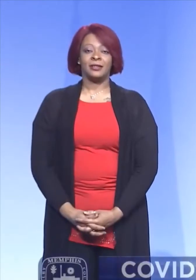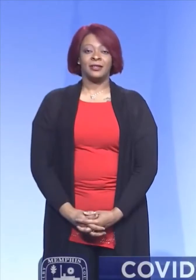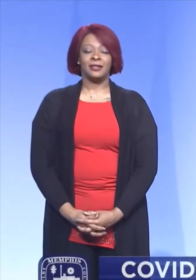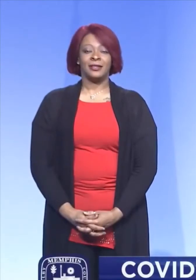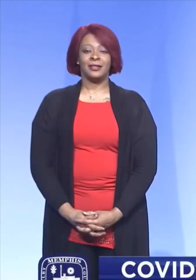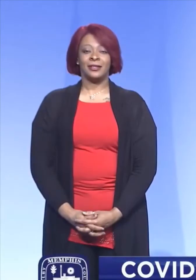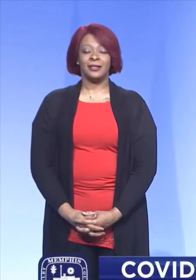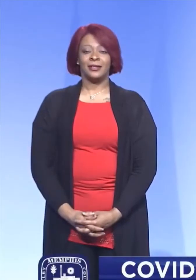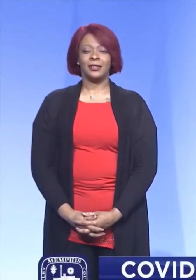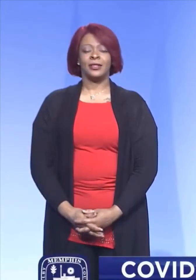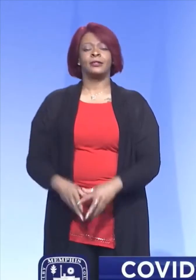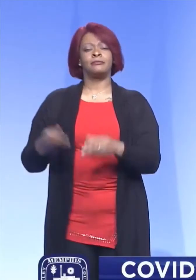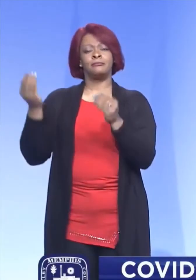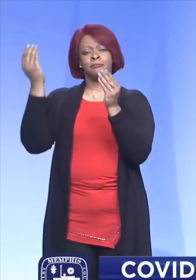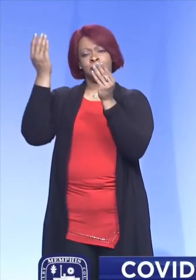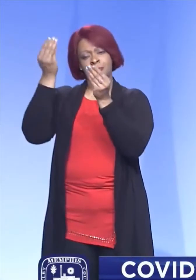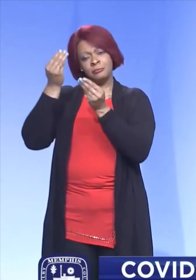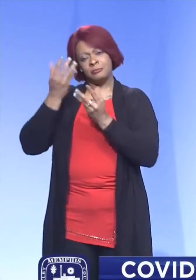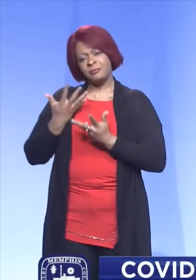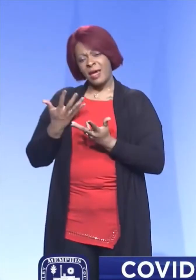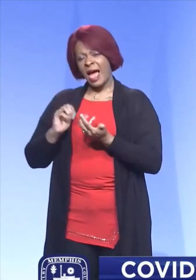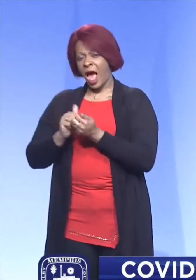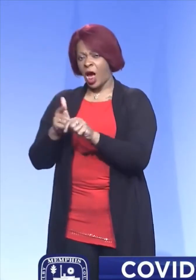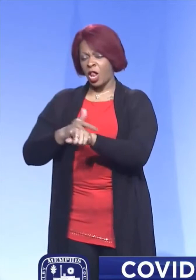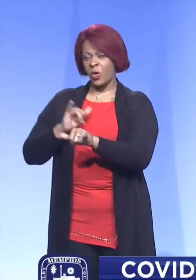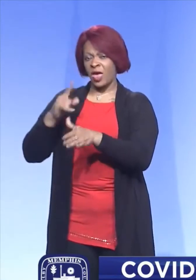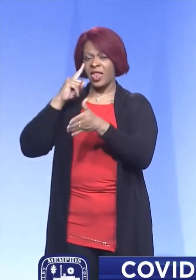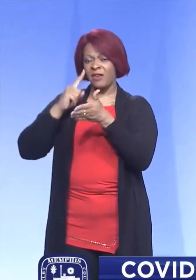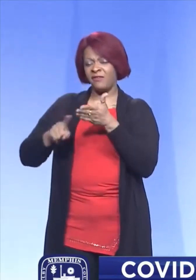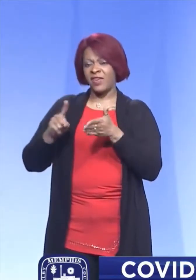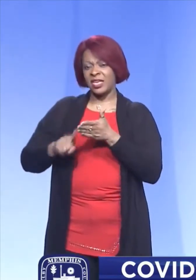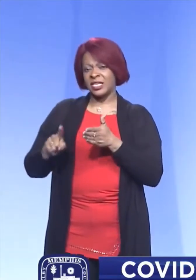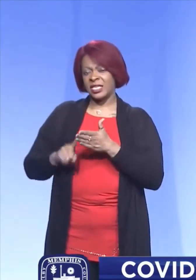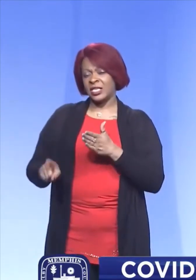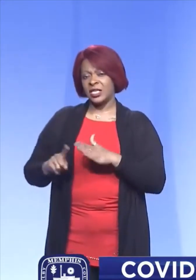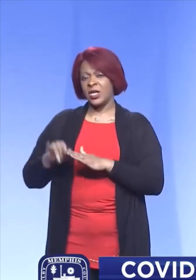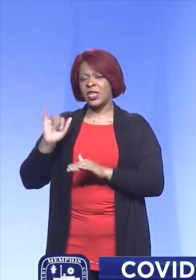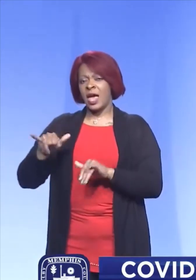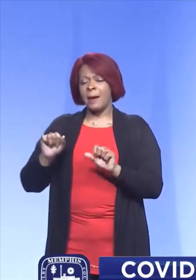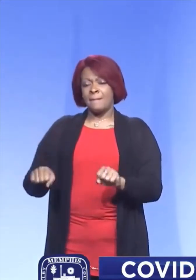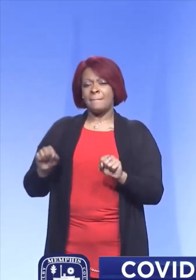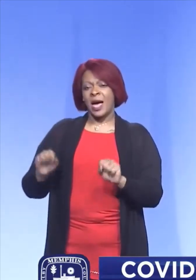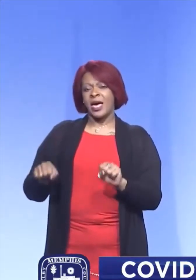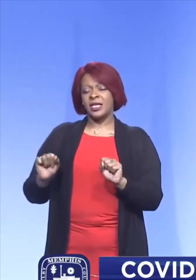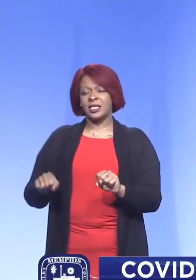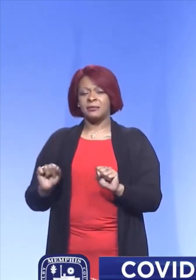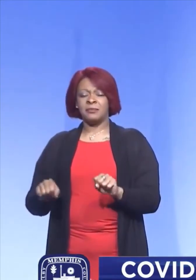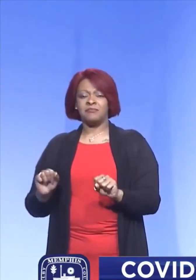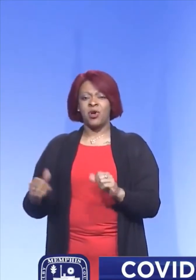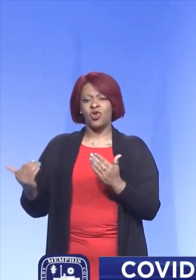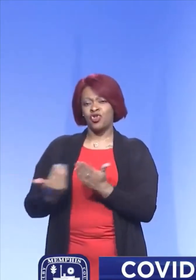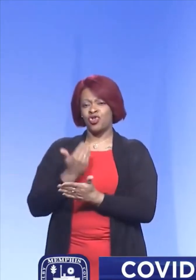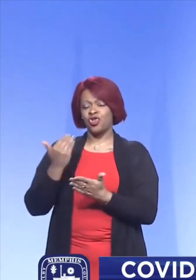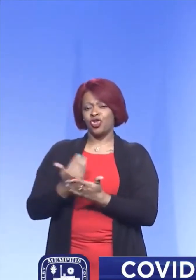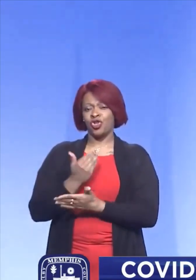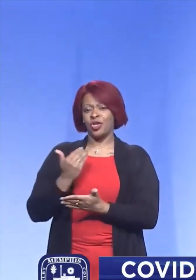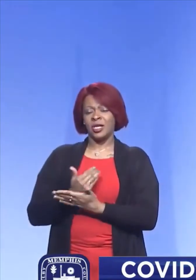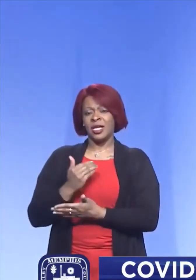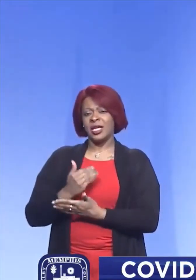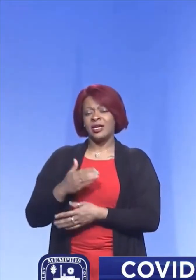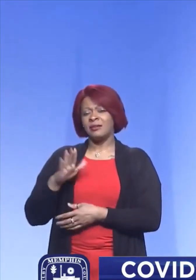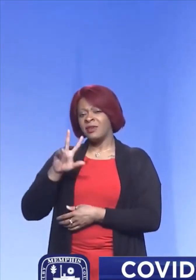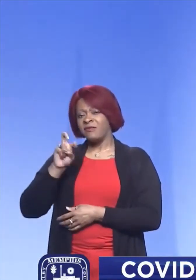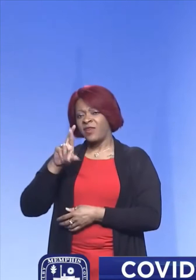Can you give us some help with how long the investigations on this possible variant would be? I mean, what needs to